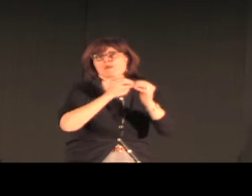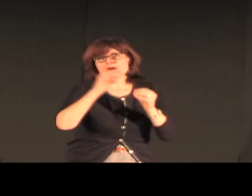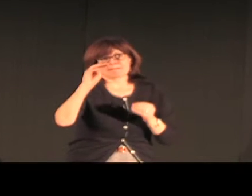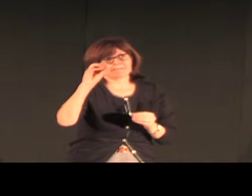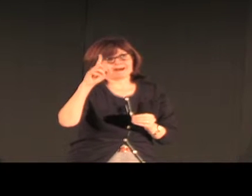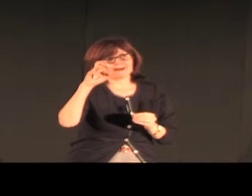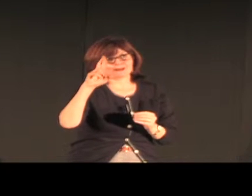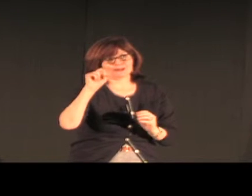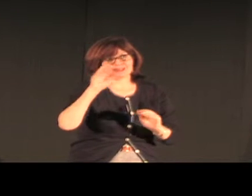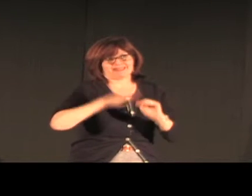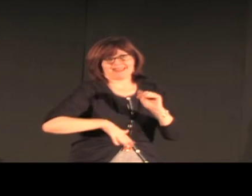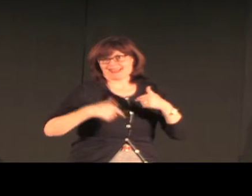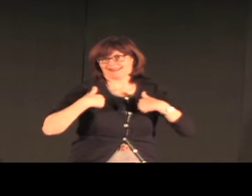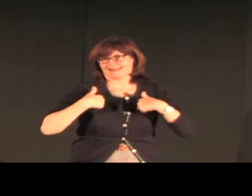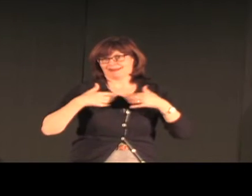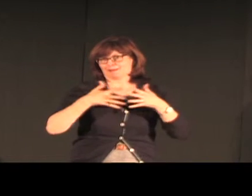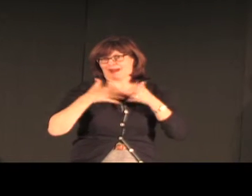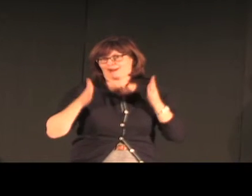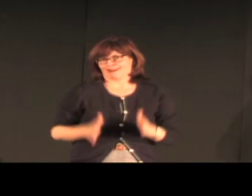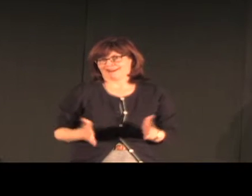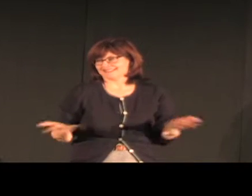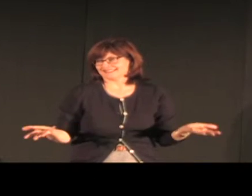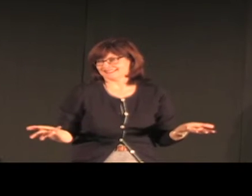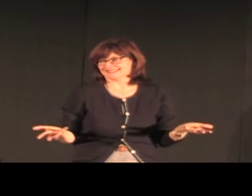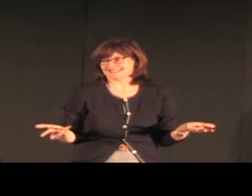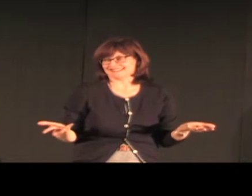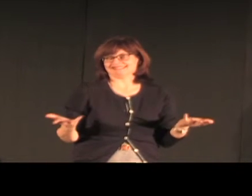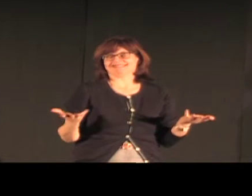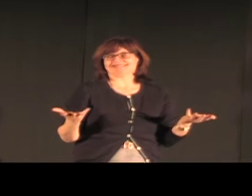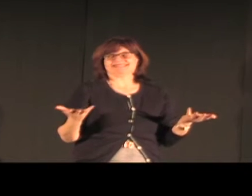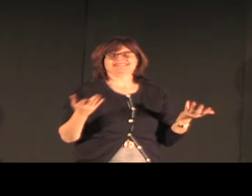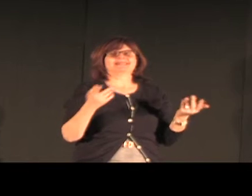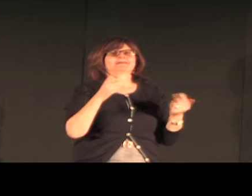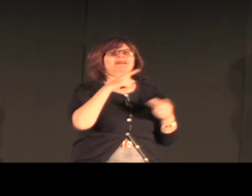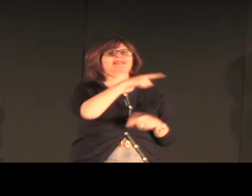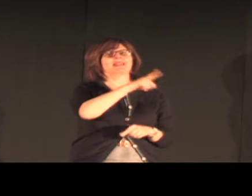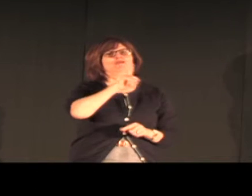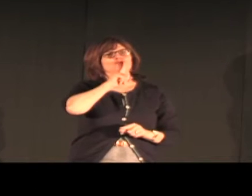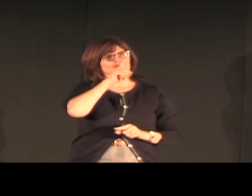So they actually may be more modern than I am. It depends on how you look at it.